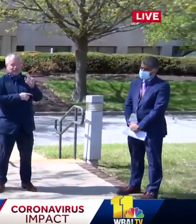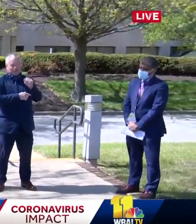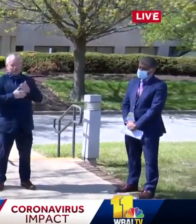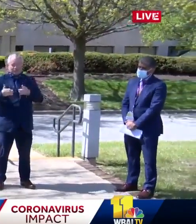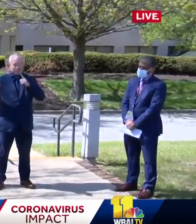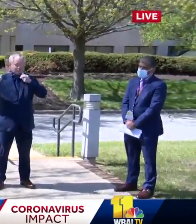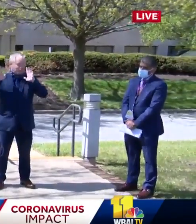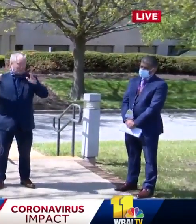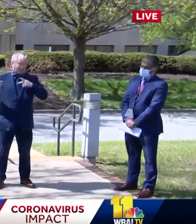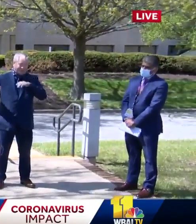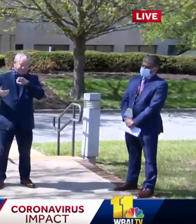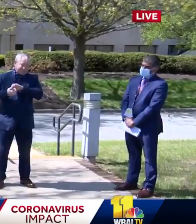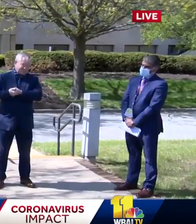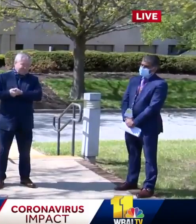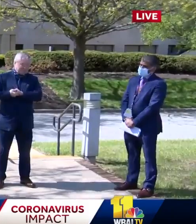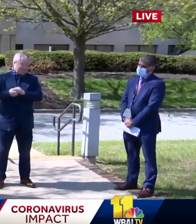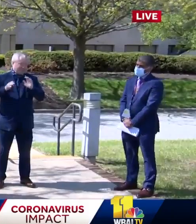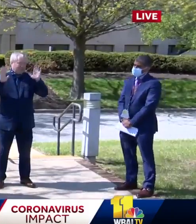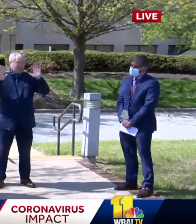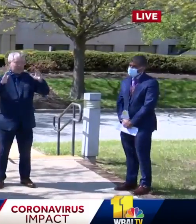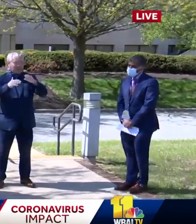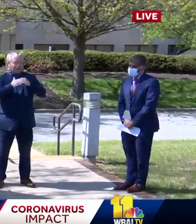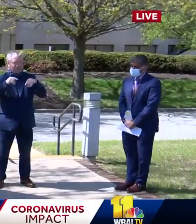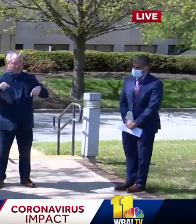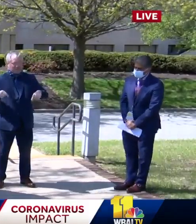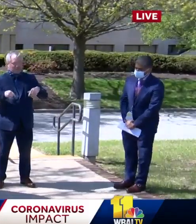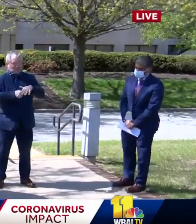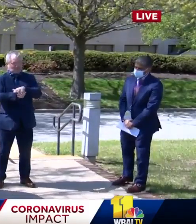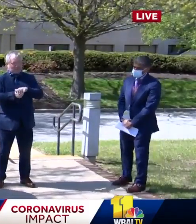wonderful job leading her state in this crisis. Thank you, Angela